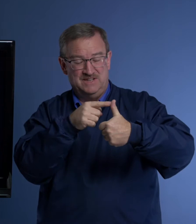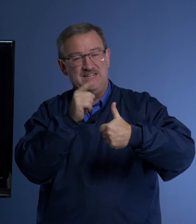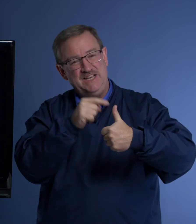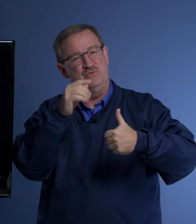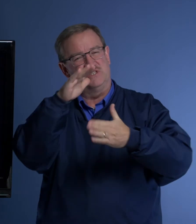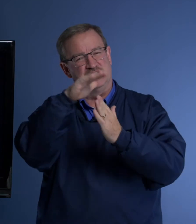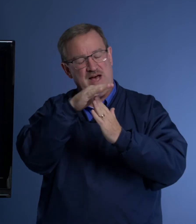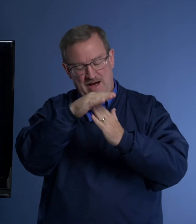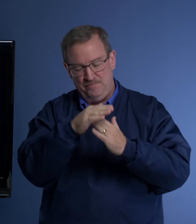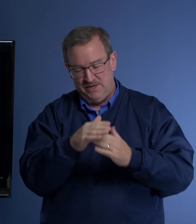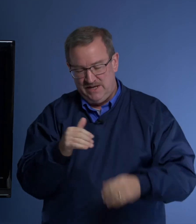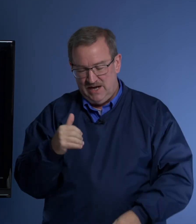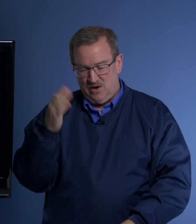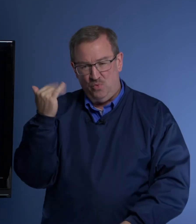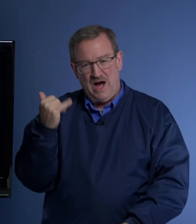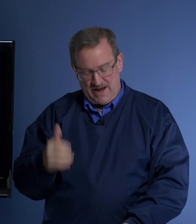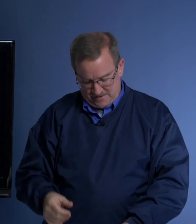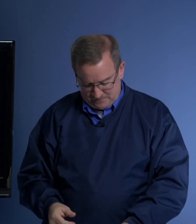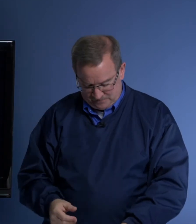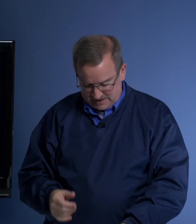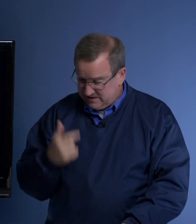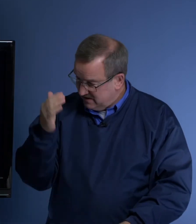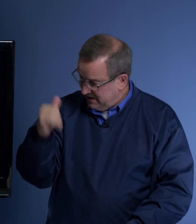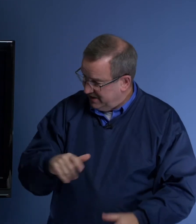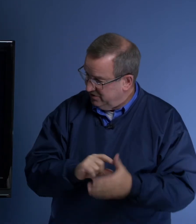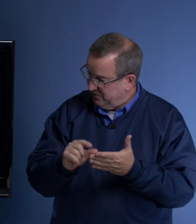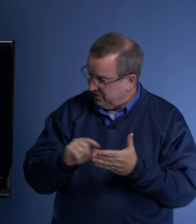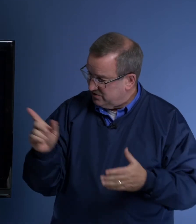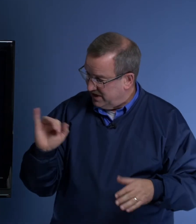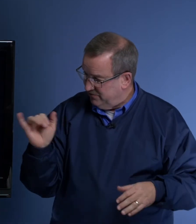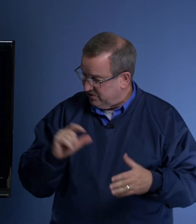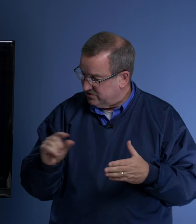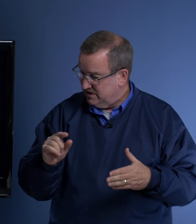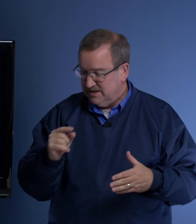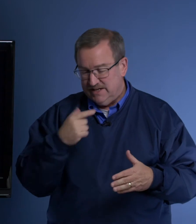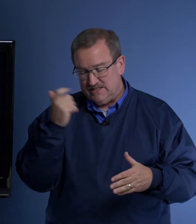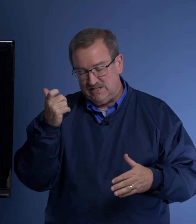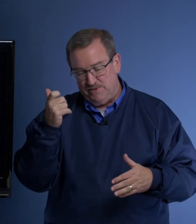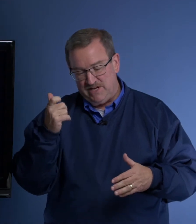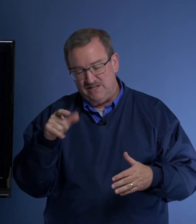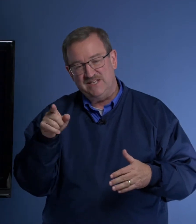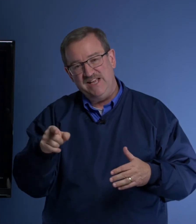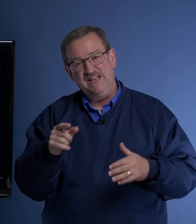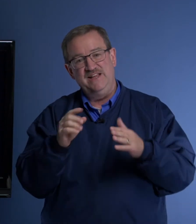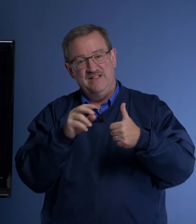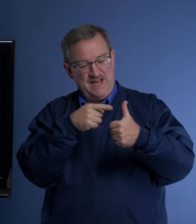He was the top. Why? It says later in the verse, same verse. It says, because he, that